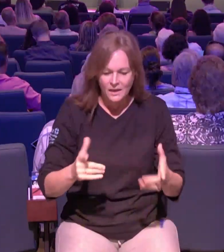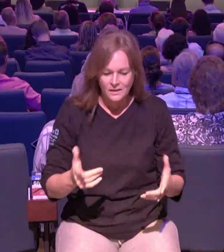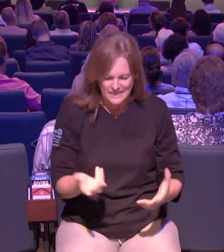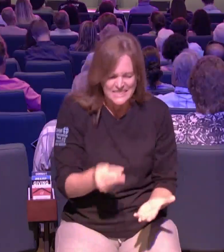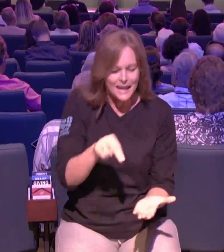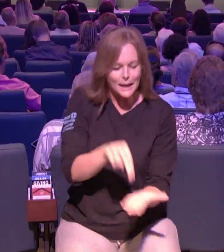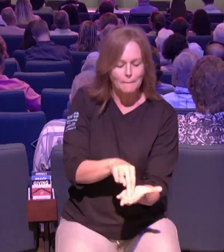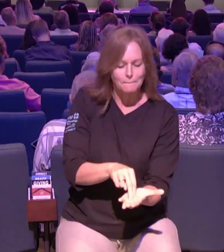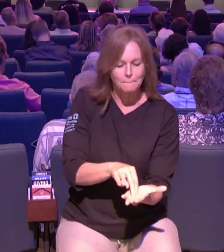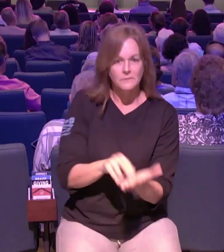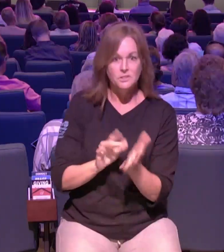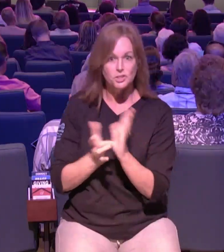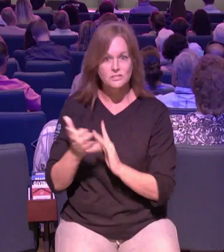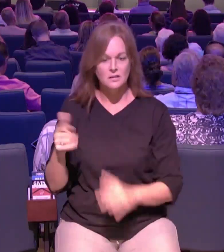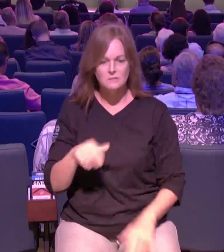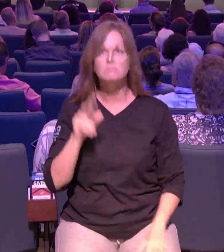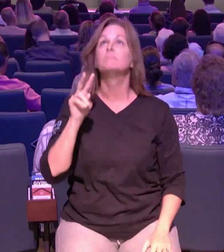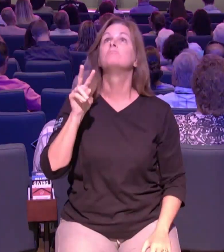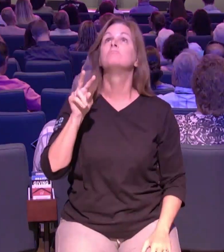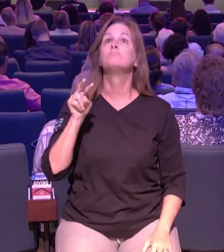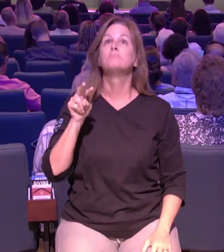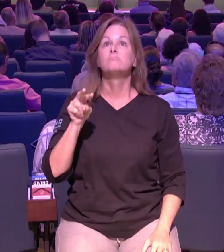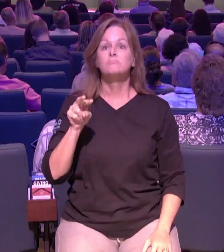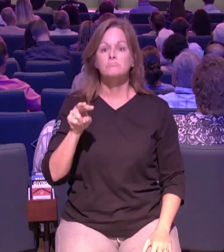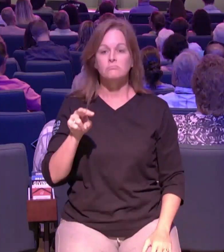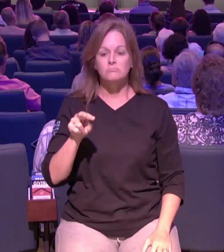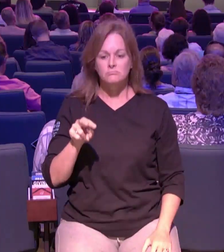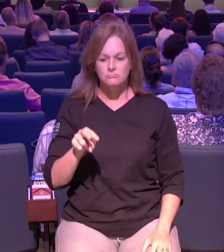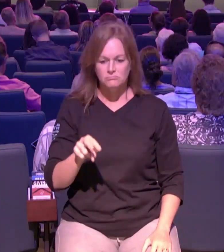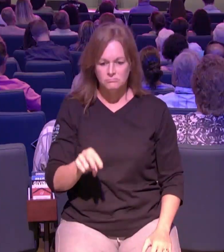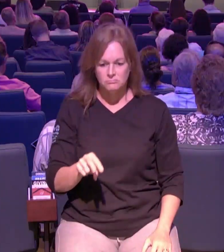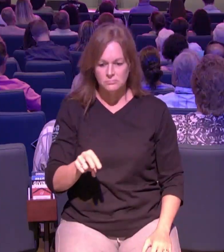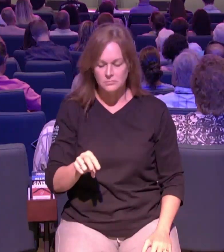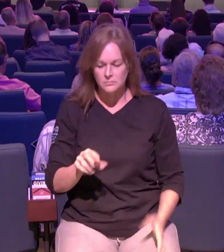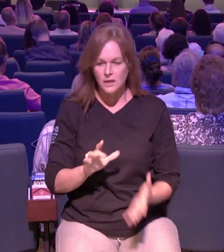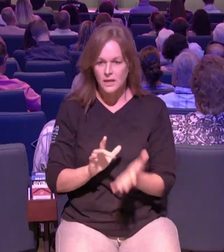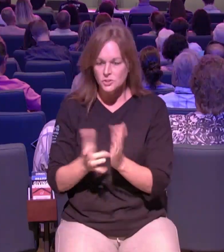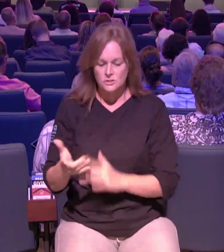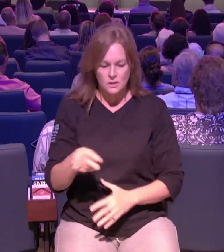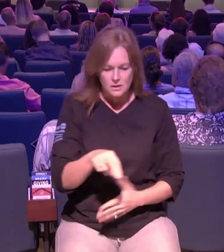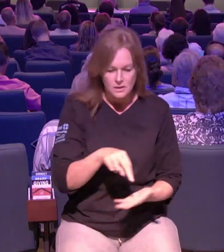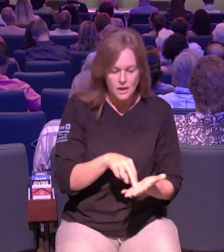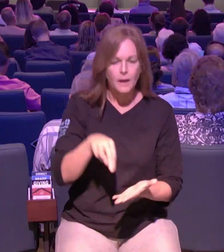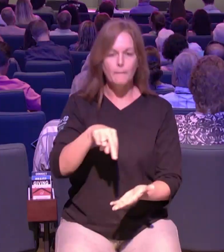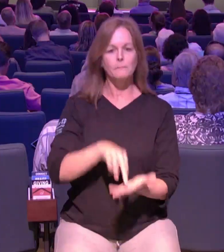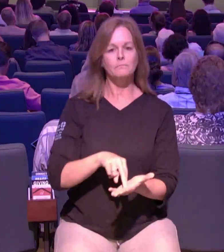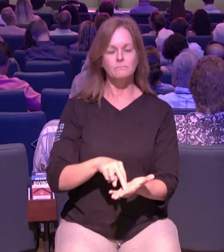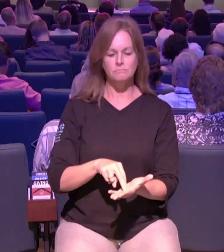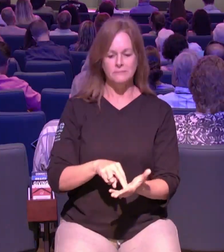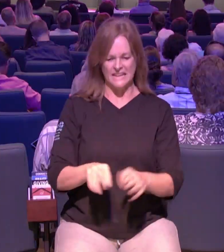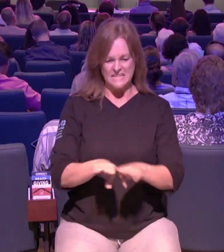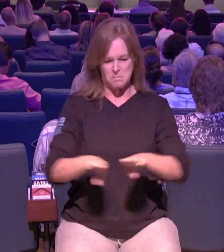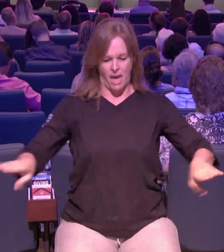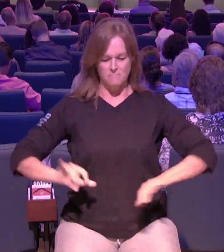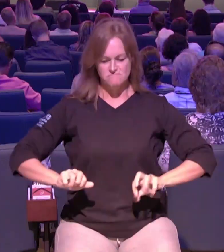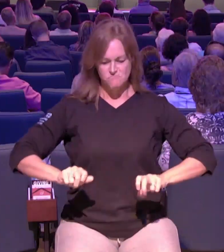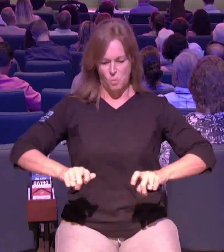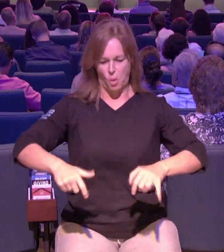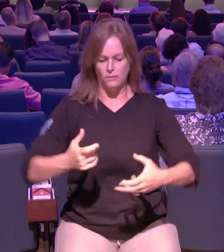take your mat and go home he man got up took his mat walked out in the full view of them all this amazed everyone and they praised